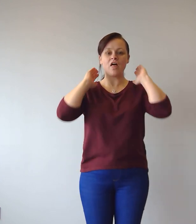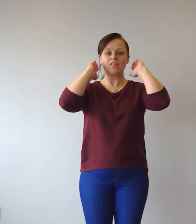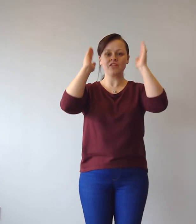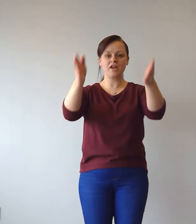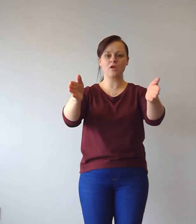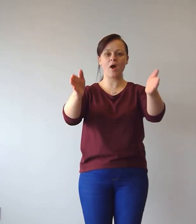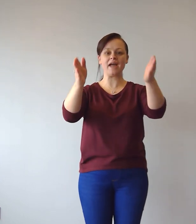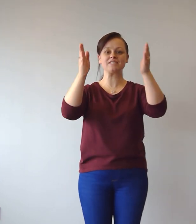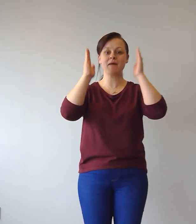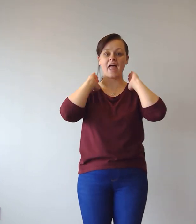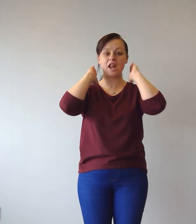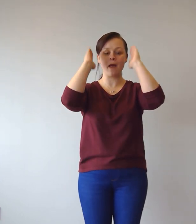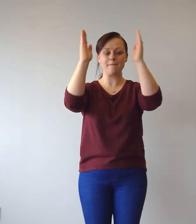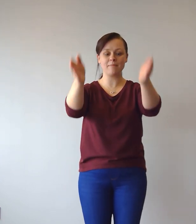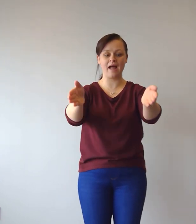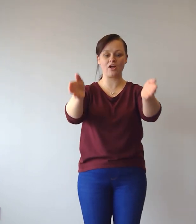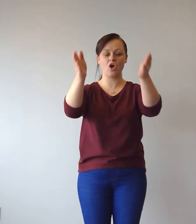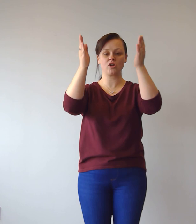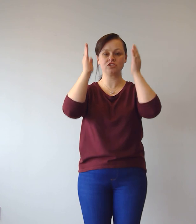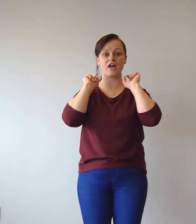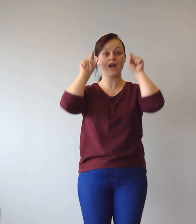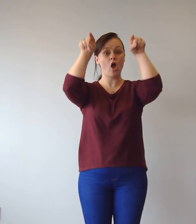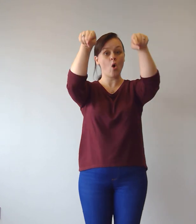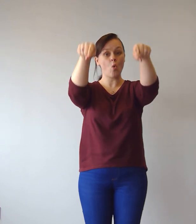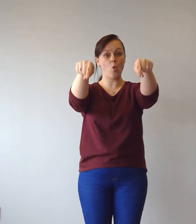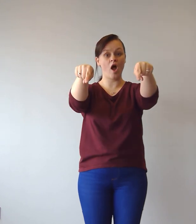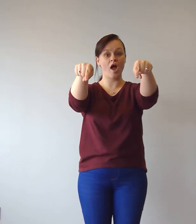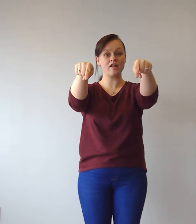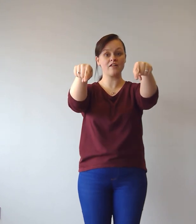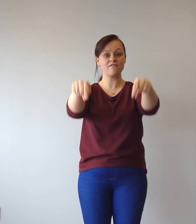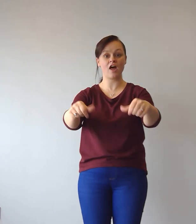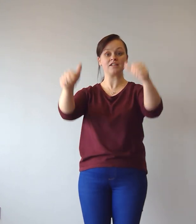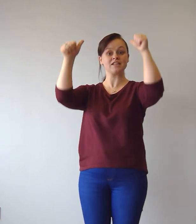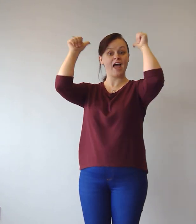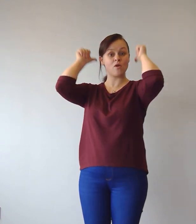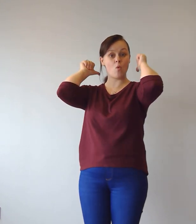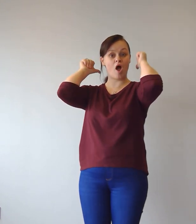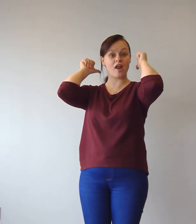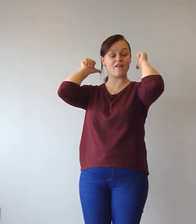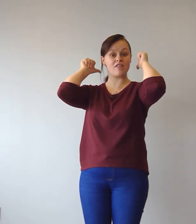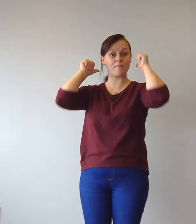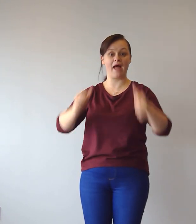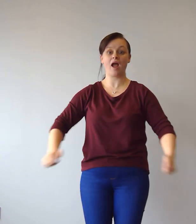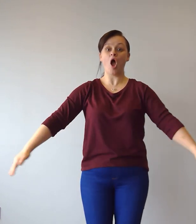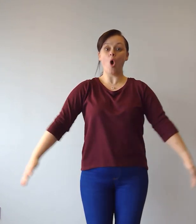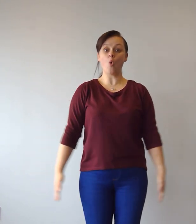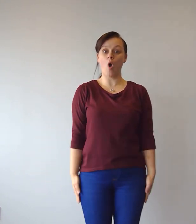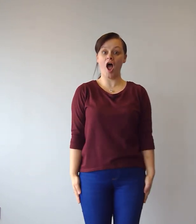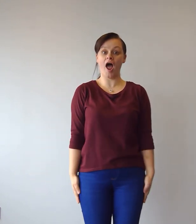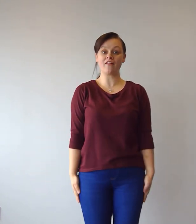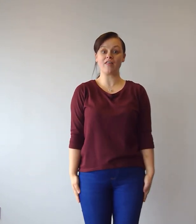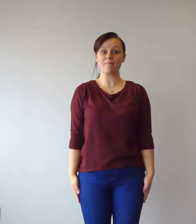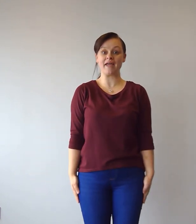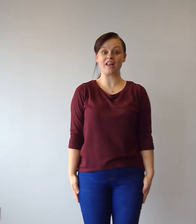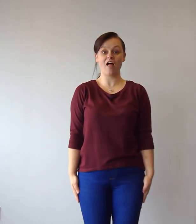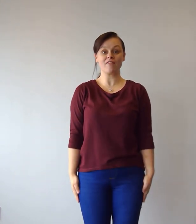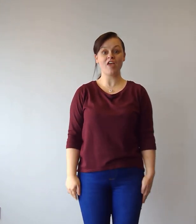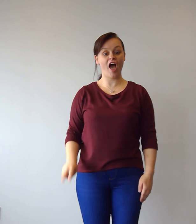Three wise men, back on track, one at the front and one at the back, one in the middle of the